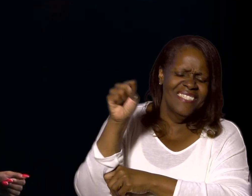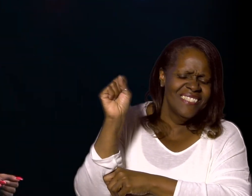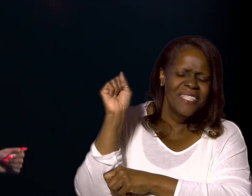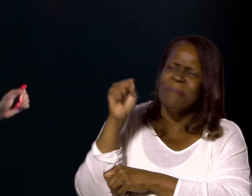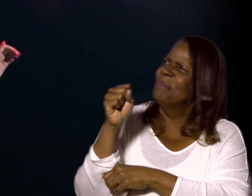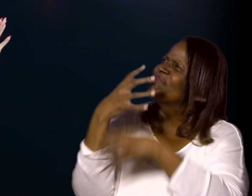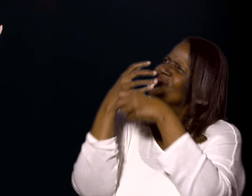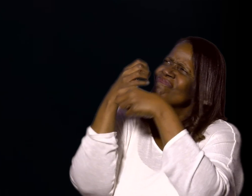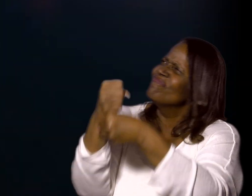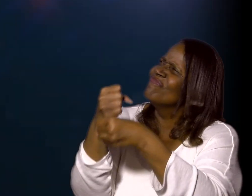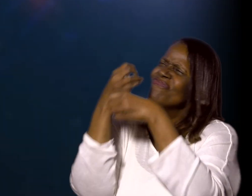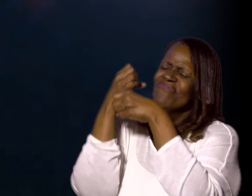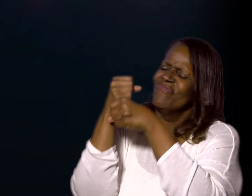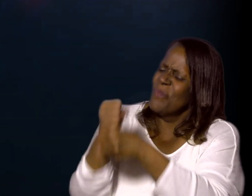The one you can use